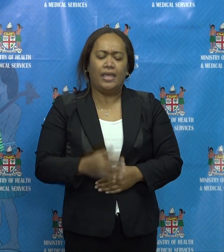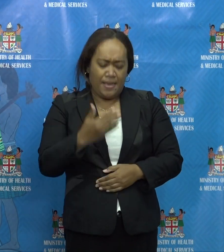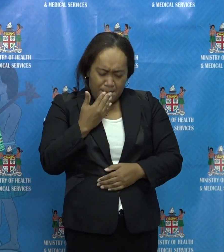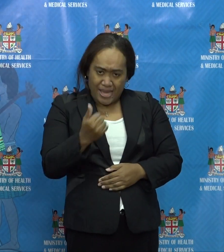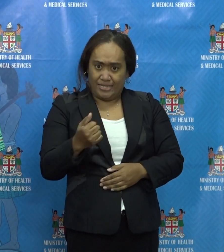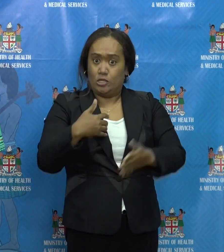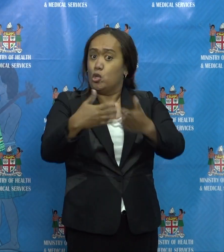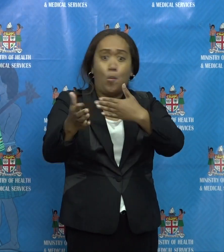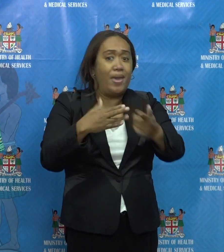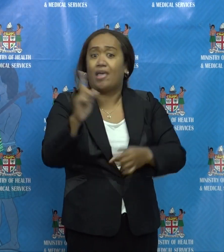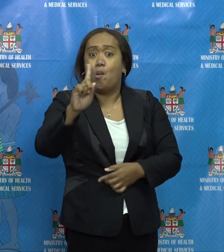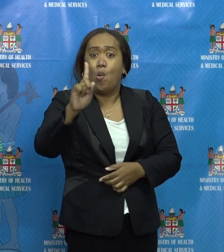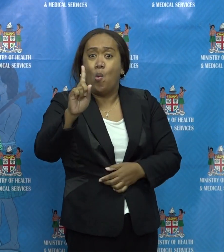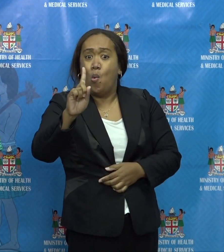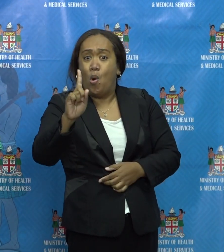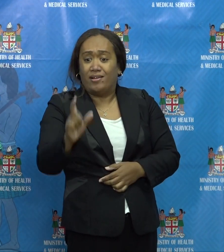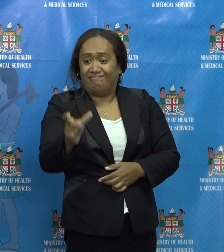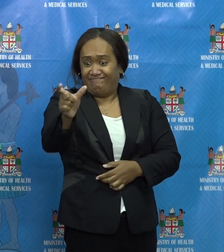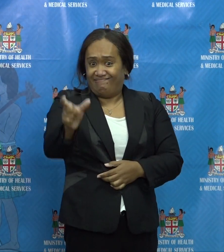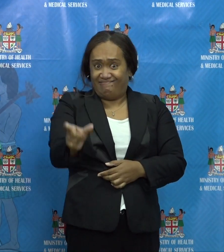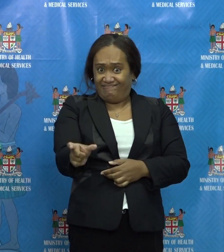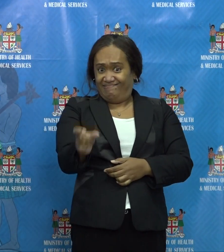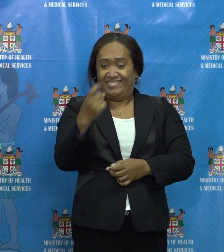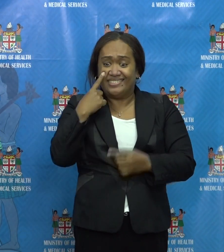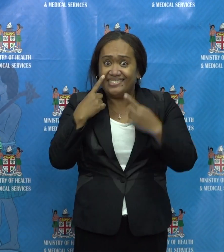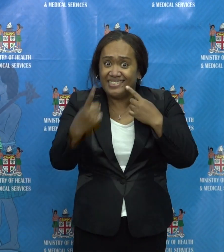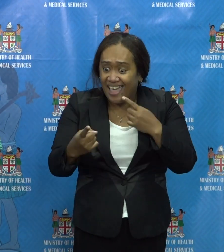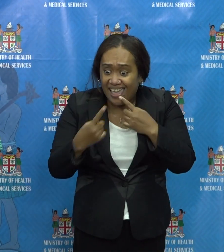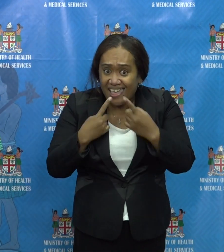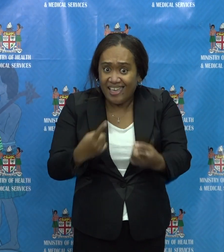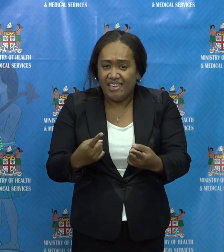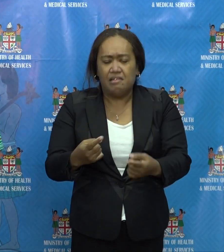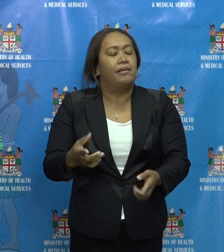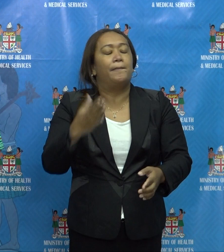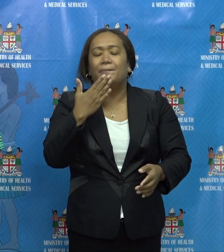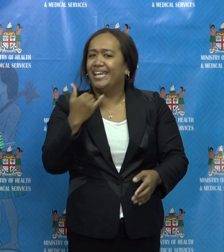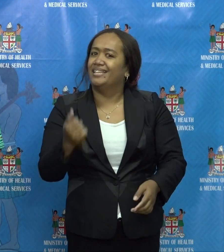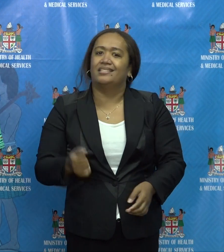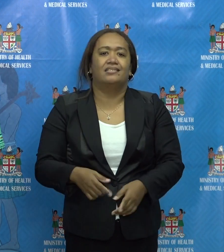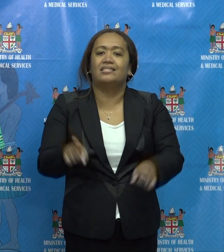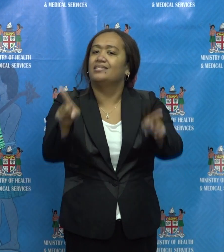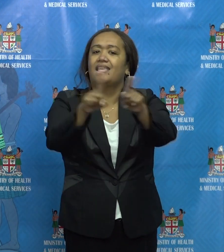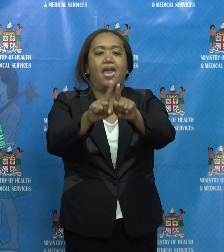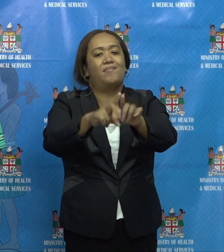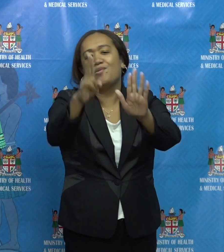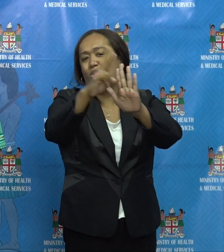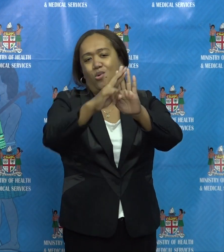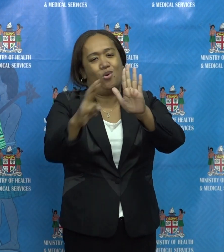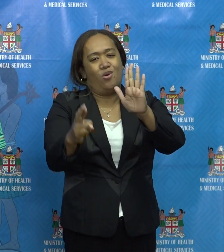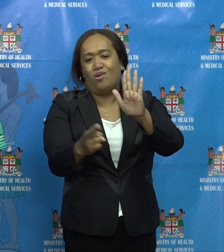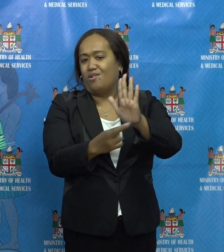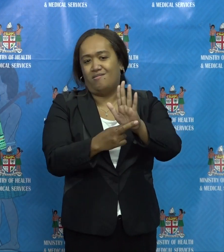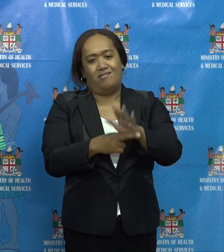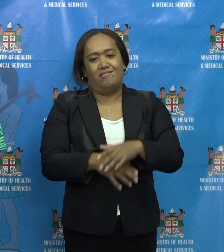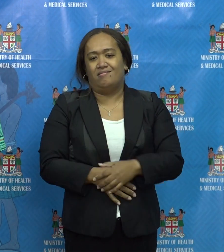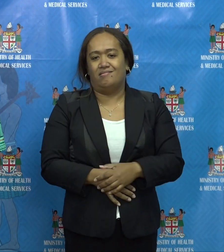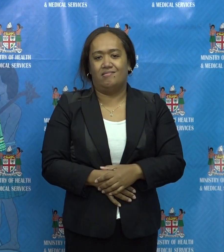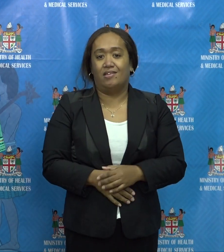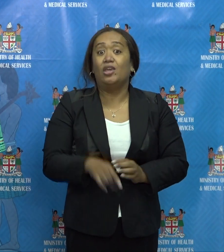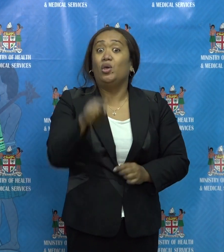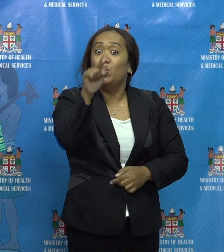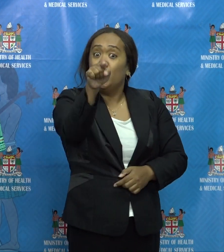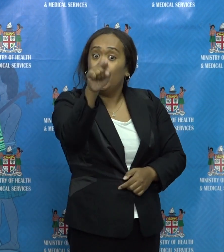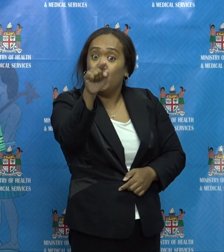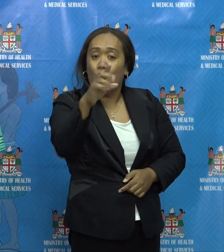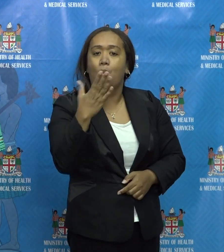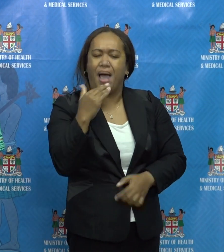the sample tells us, our overarching solution will be the same. We need widespread adoption of our COVID-safe